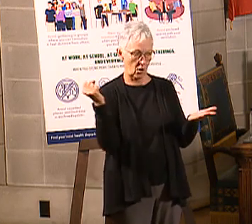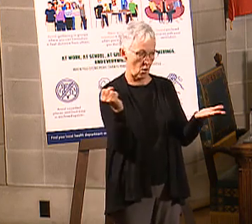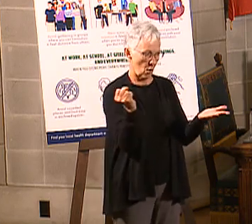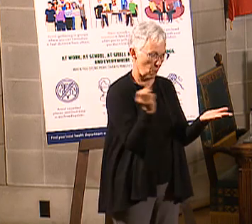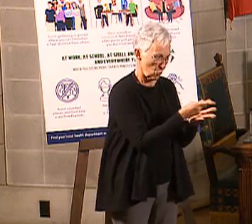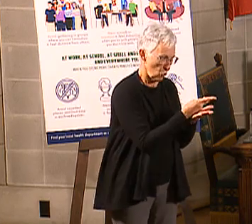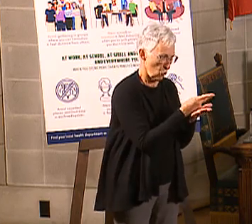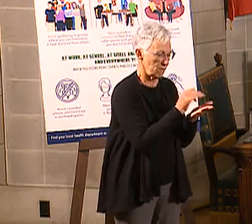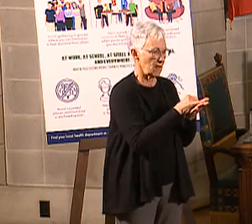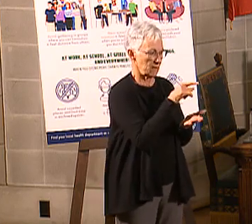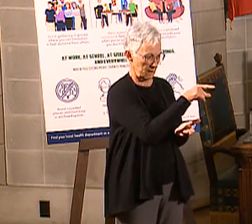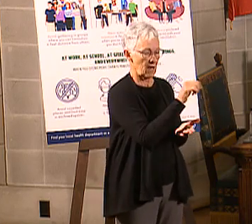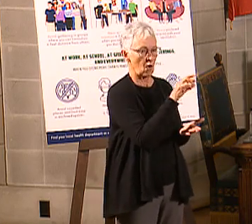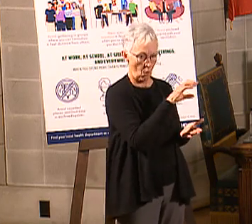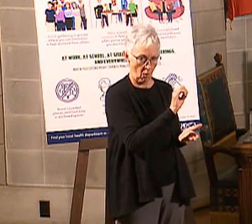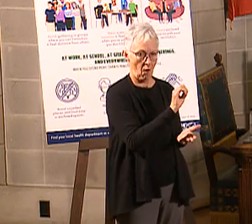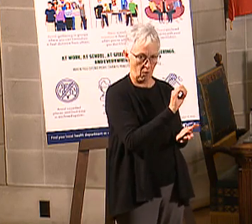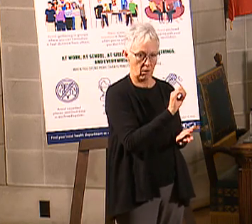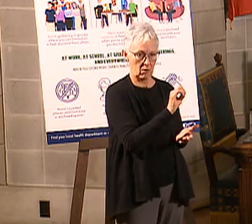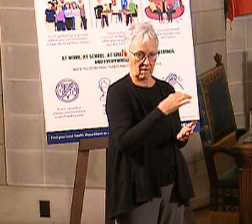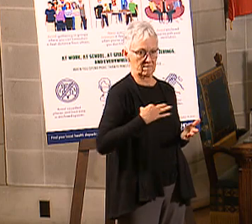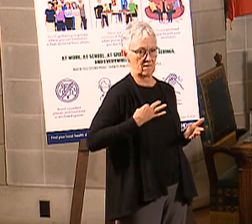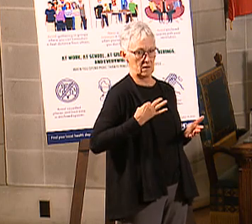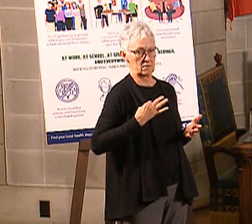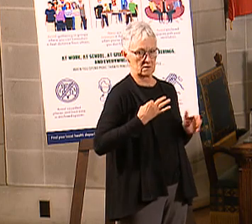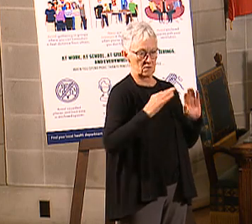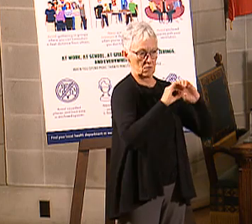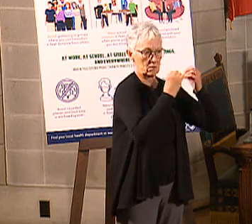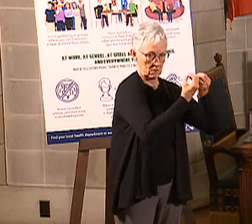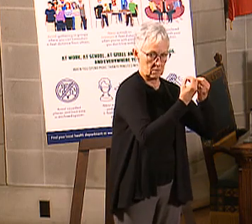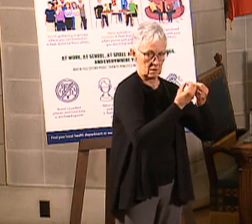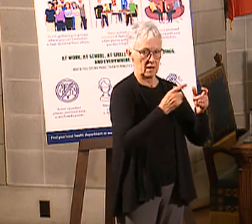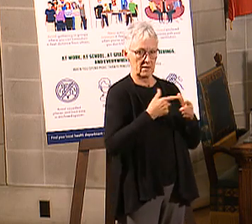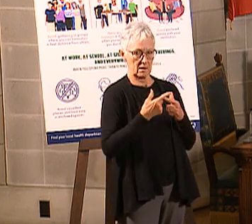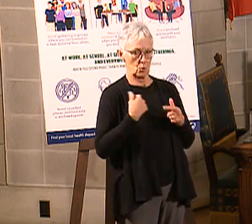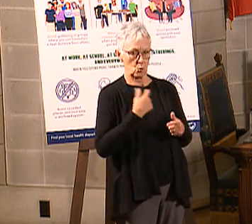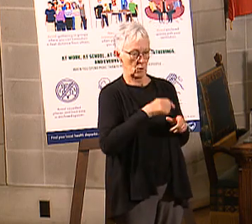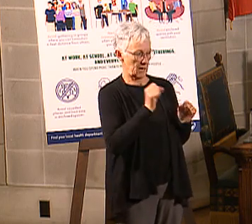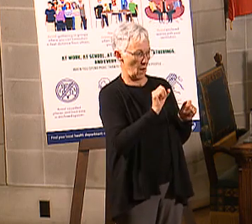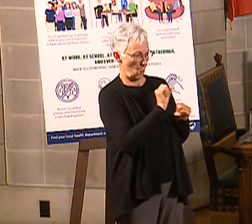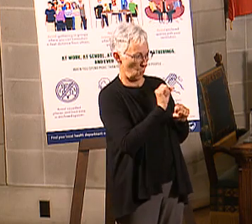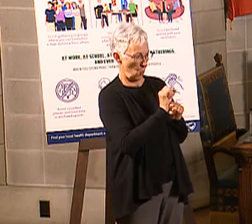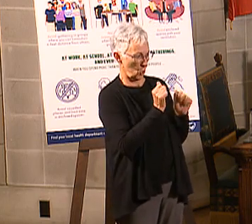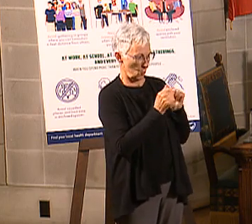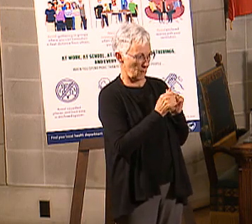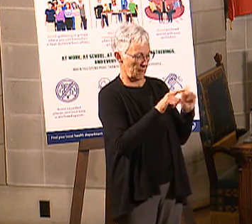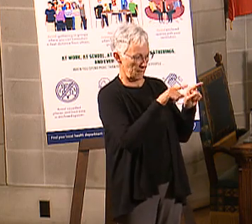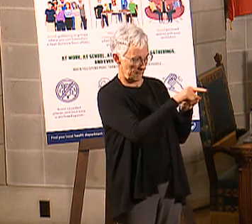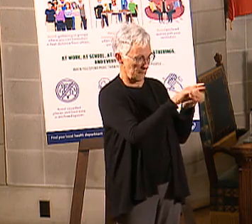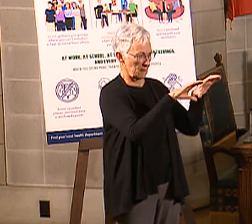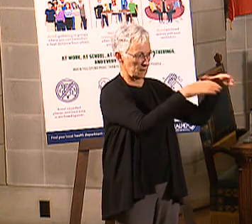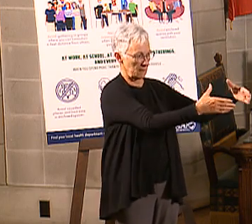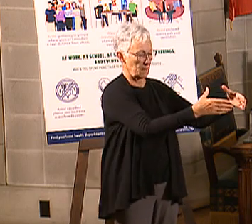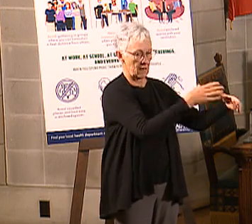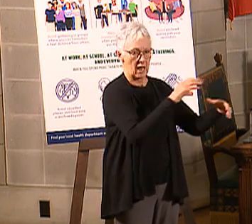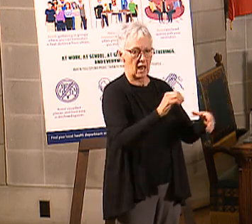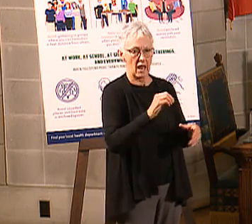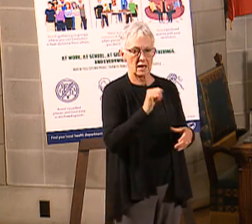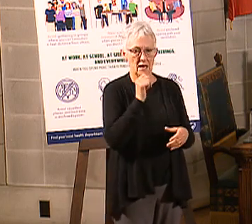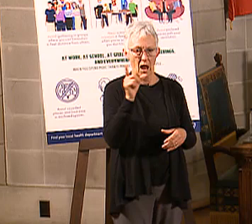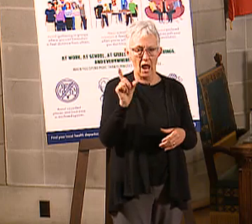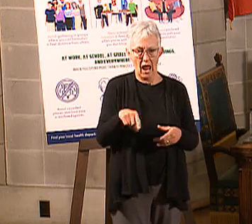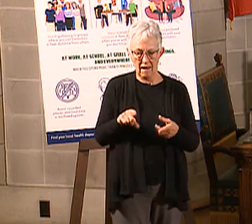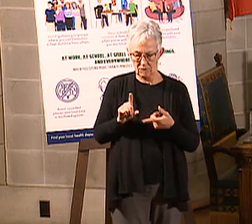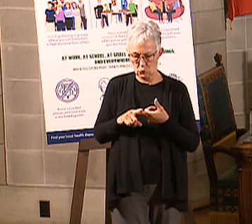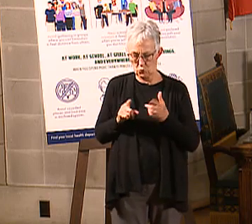have received it. So, that allows us to work on that rather than creating a whole new classification as to what would qualify. So,